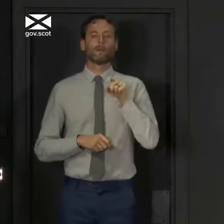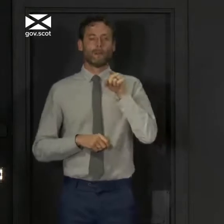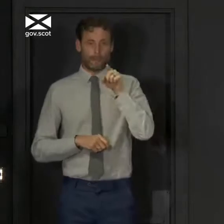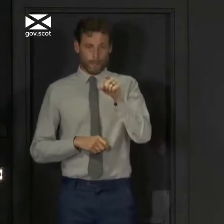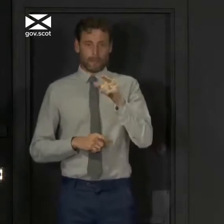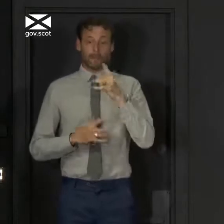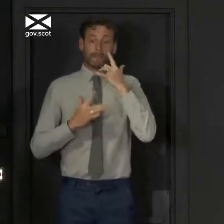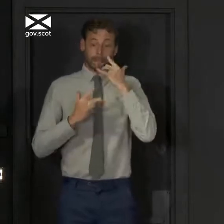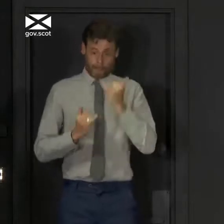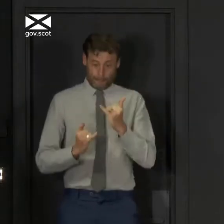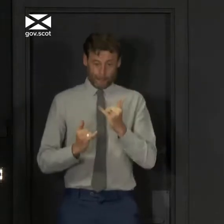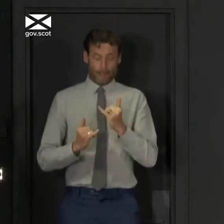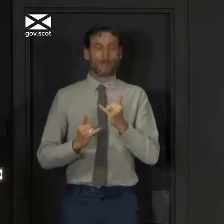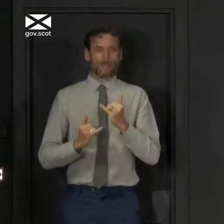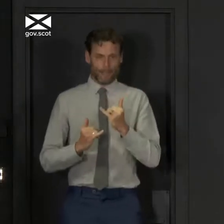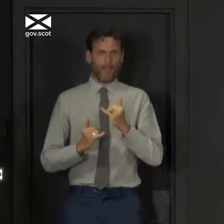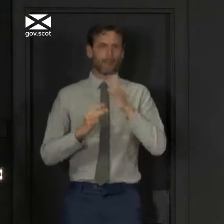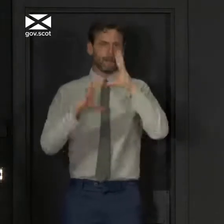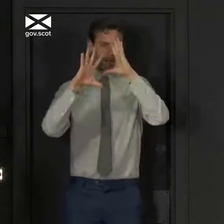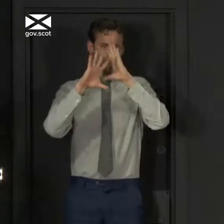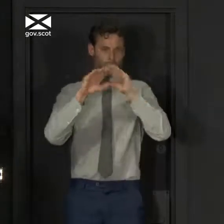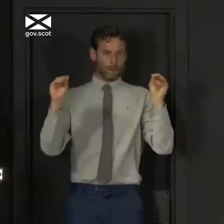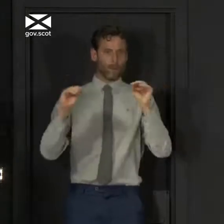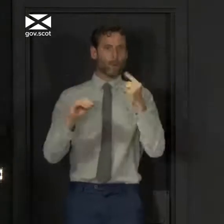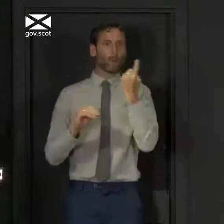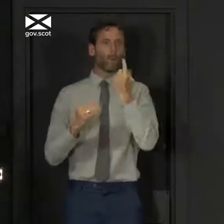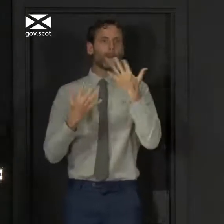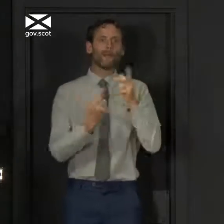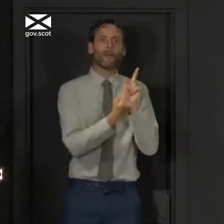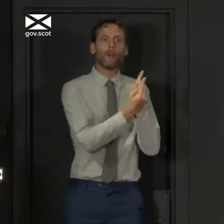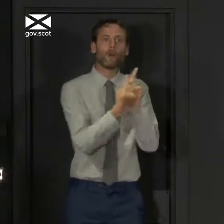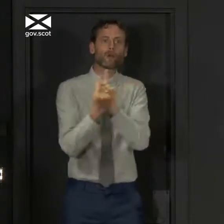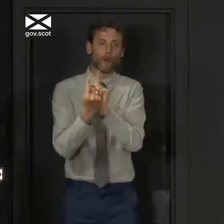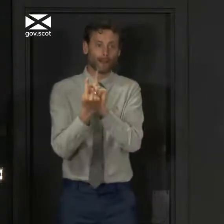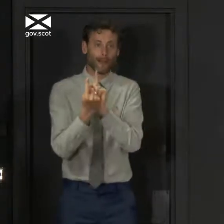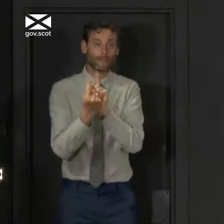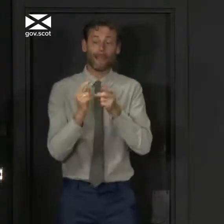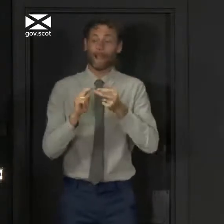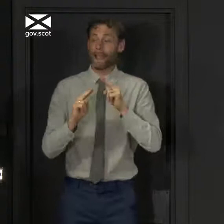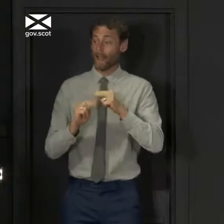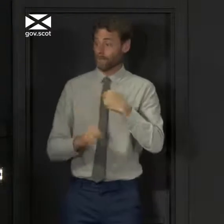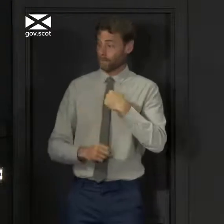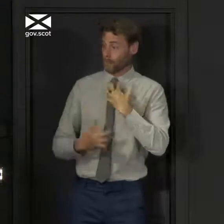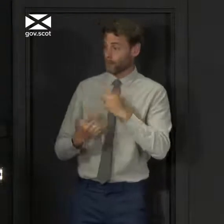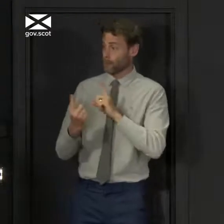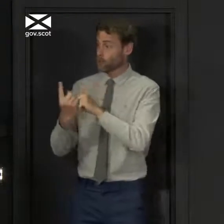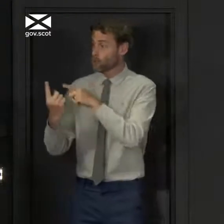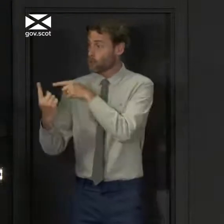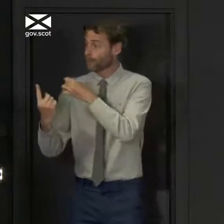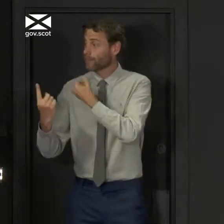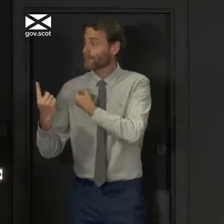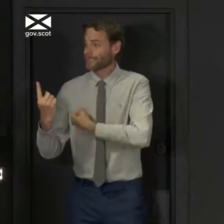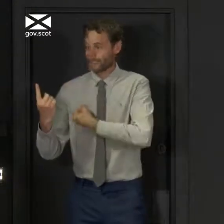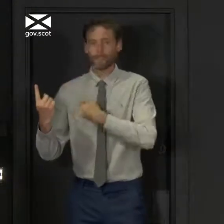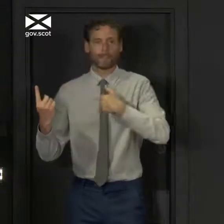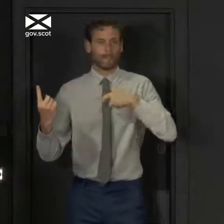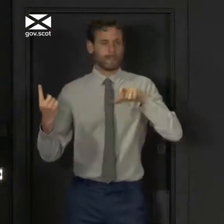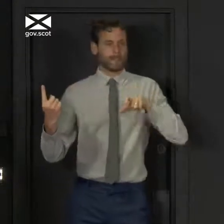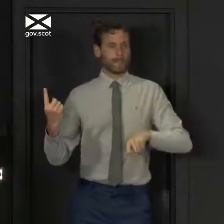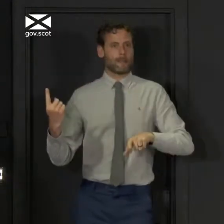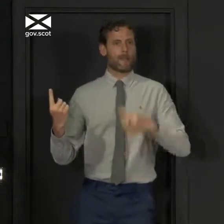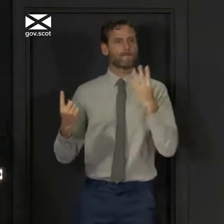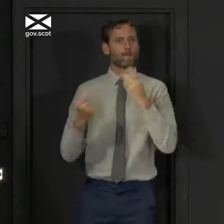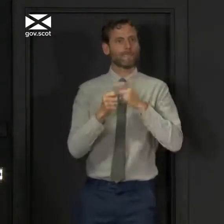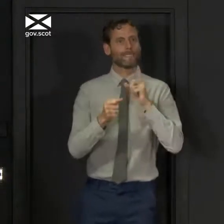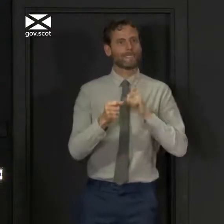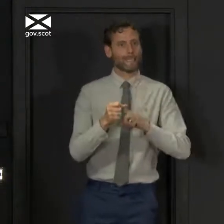someone who has tested positive, please follow the advice to self-isolate for 14 days. But remember, and this is